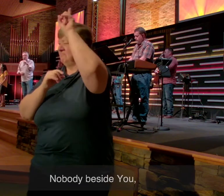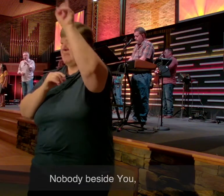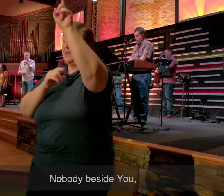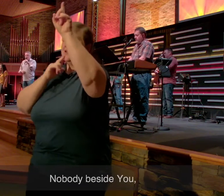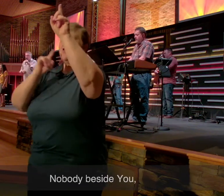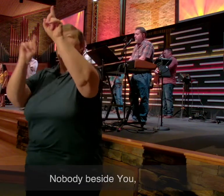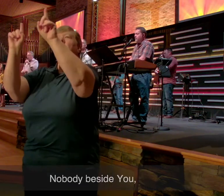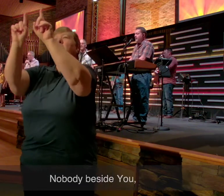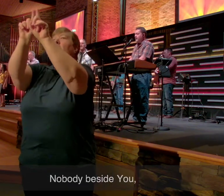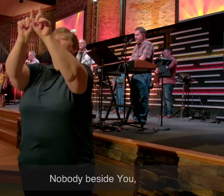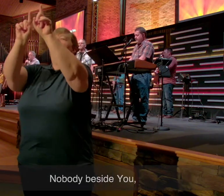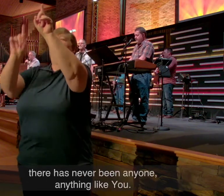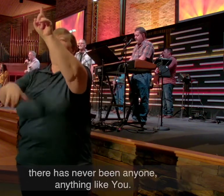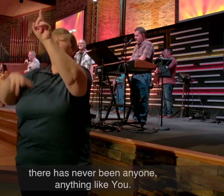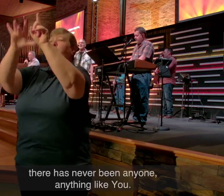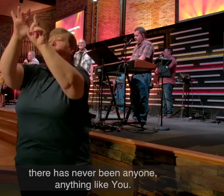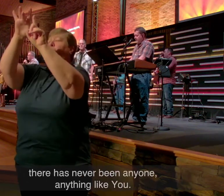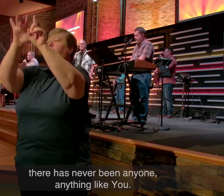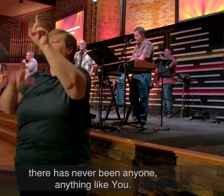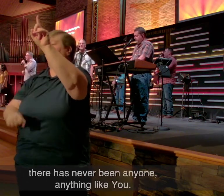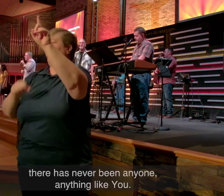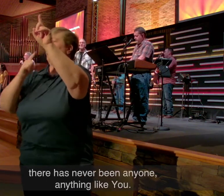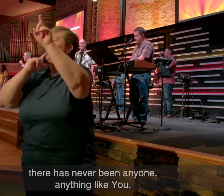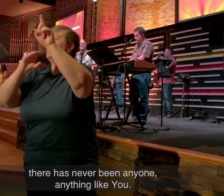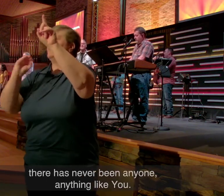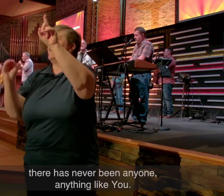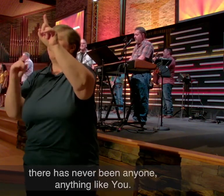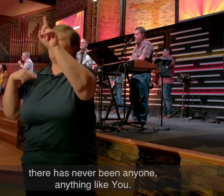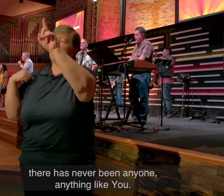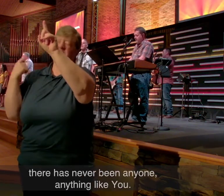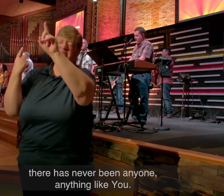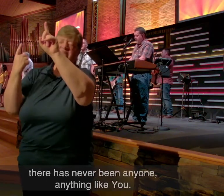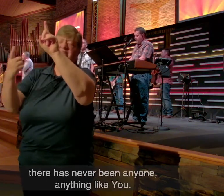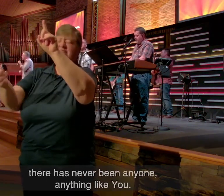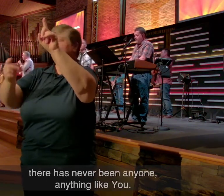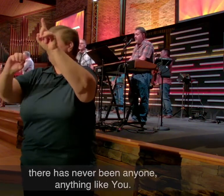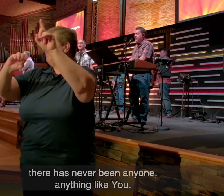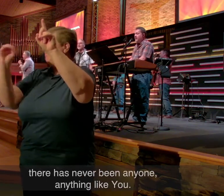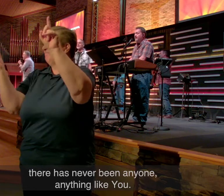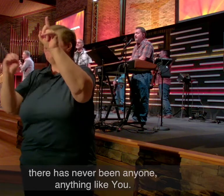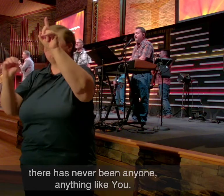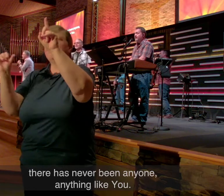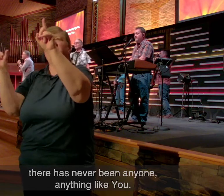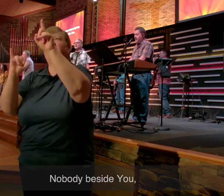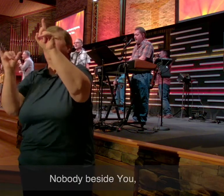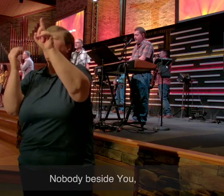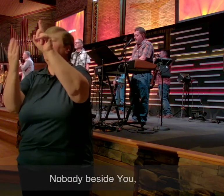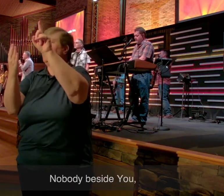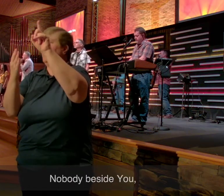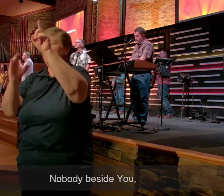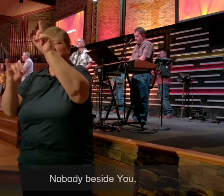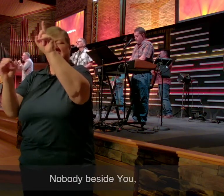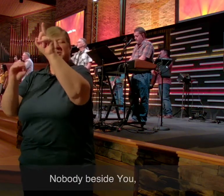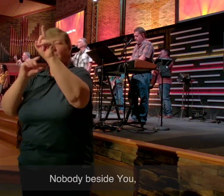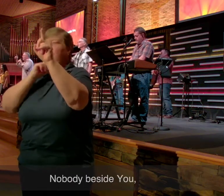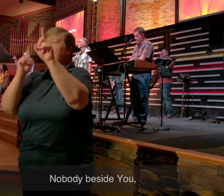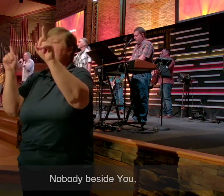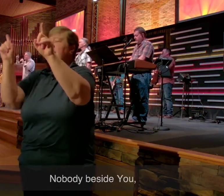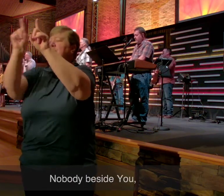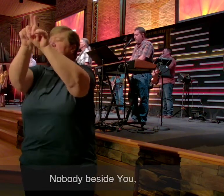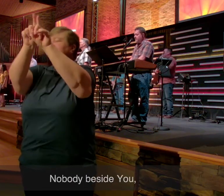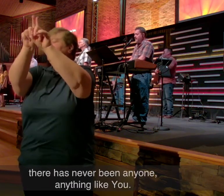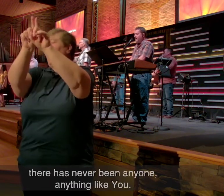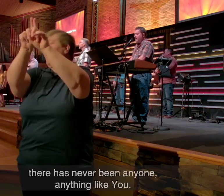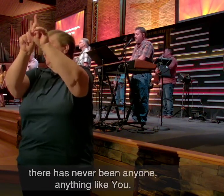Nobody beside you There has never been anyone, anything like you Nobody